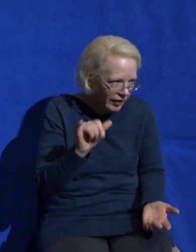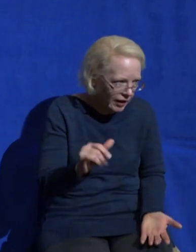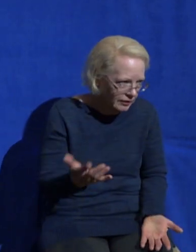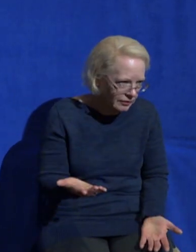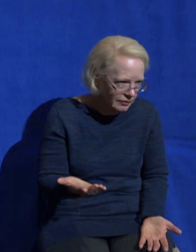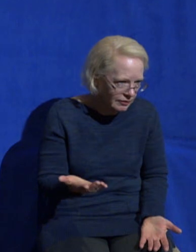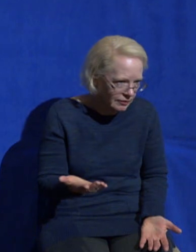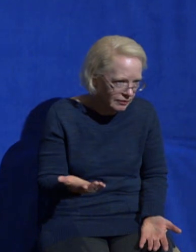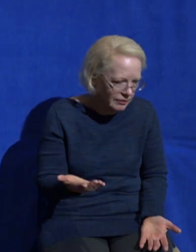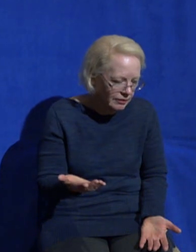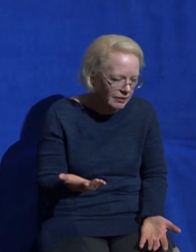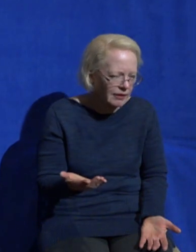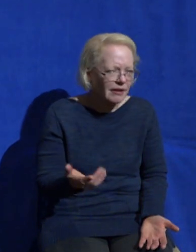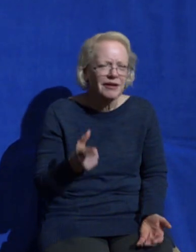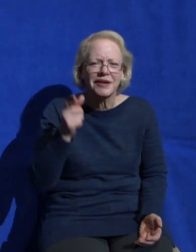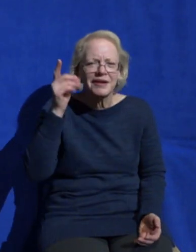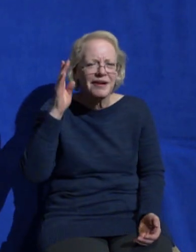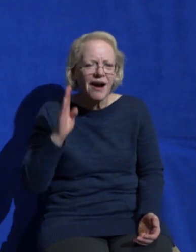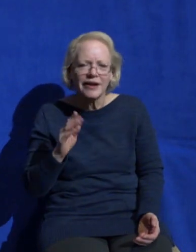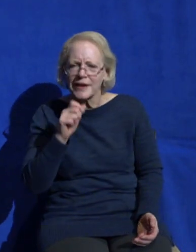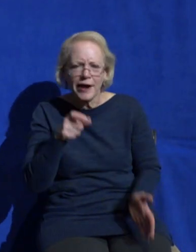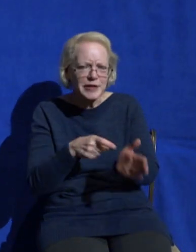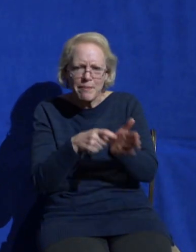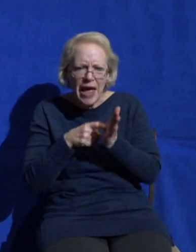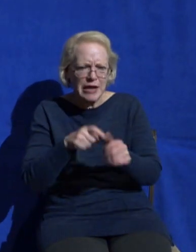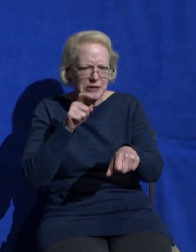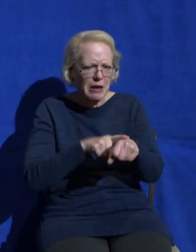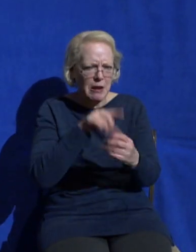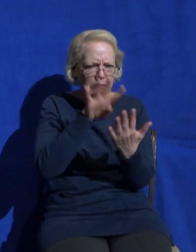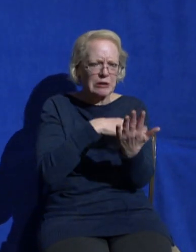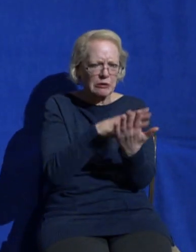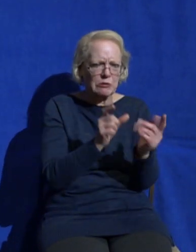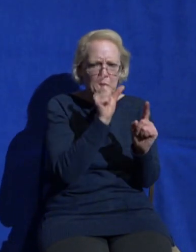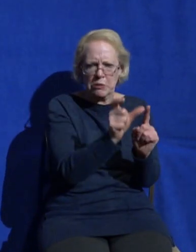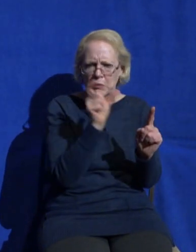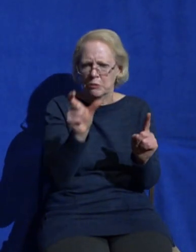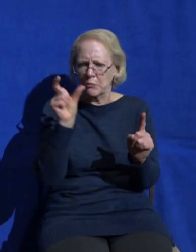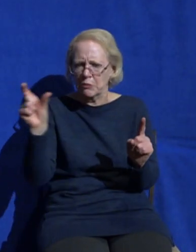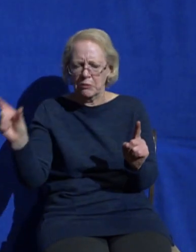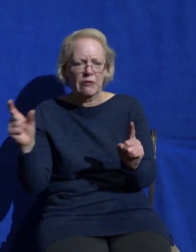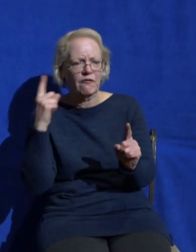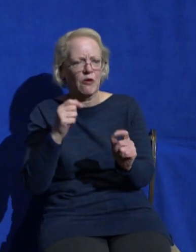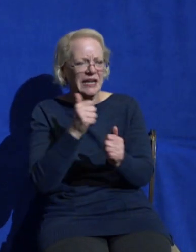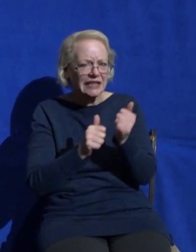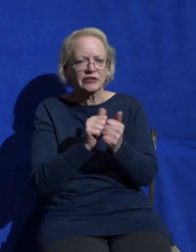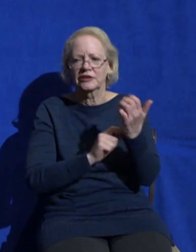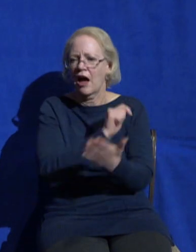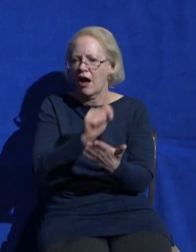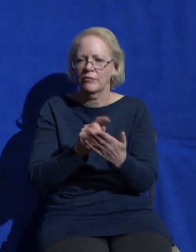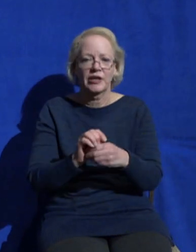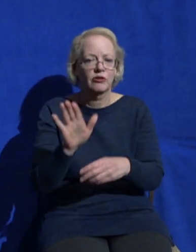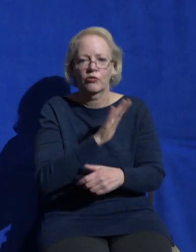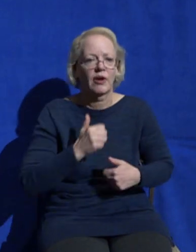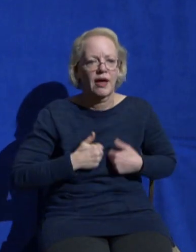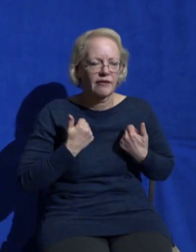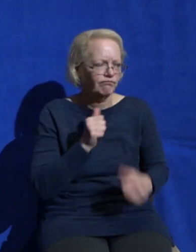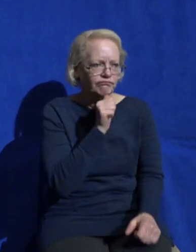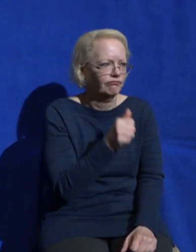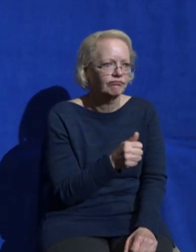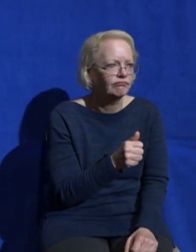but when this becomes your conviction the thing I need more than anything is intimacy with God the number one goal of my life is to enjoy